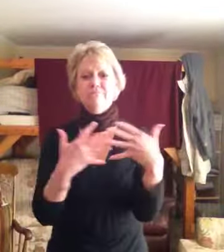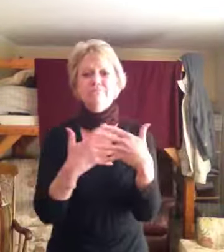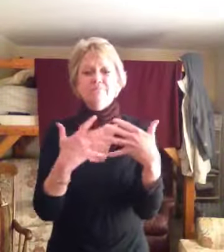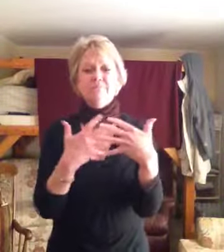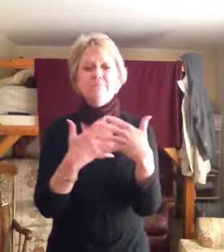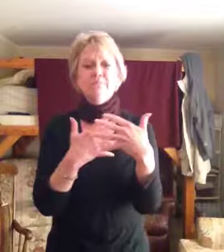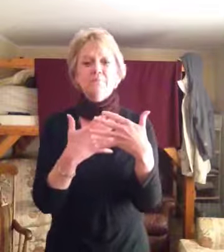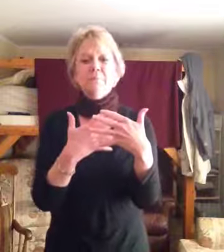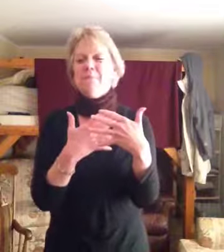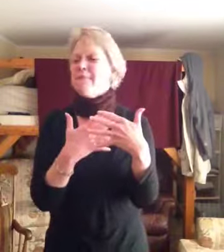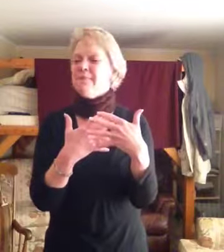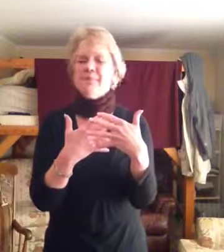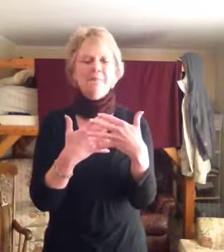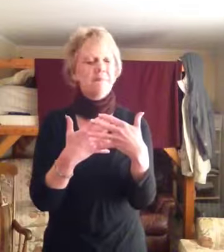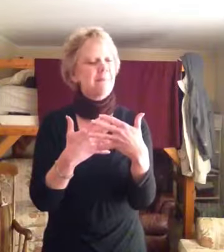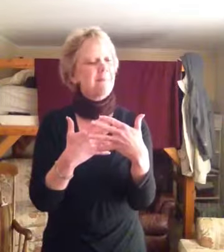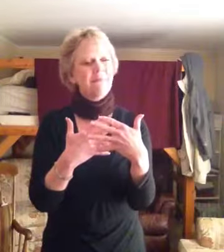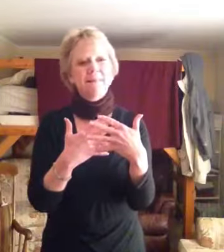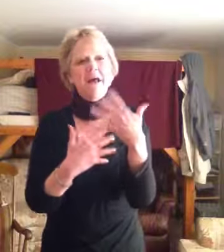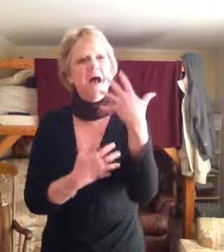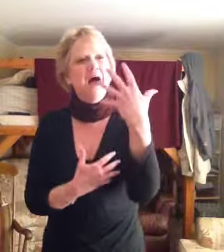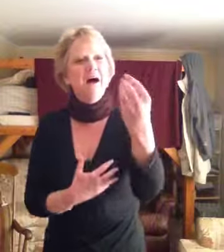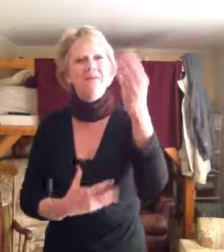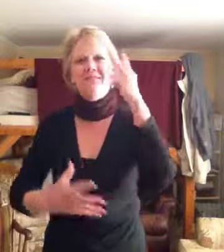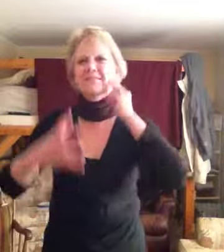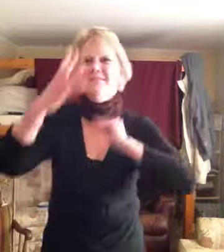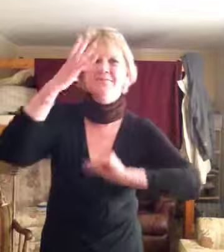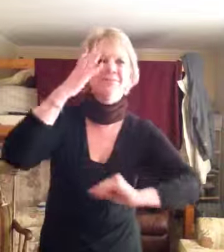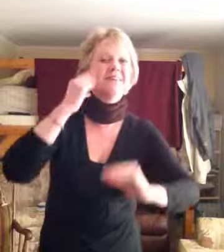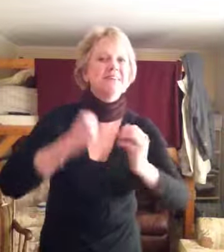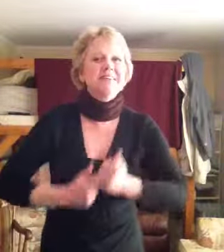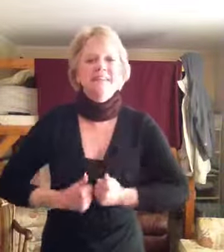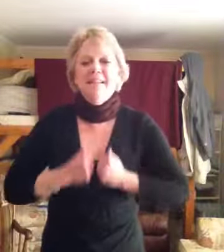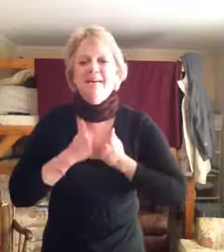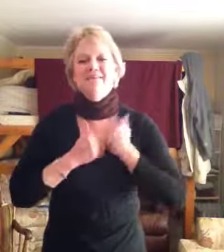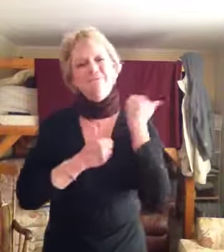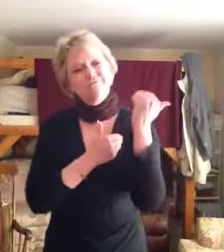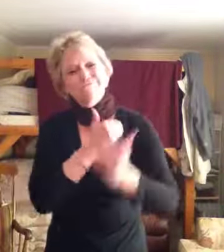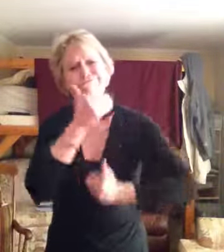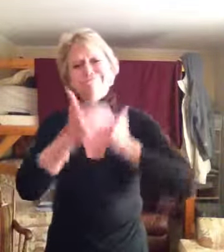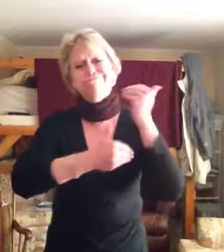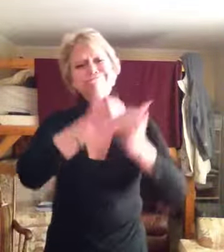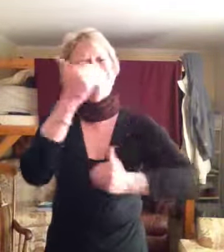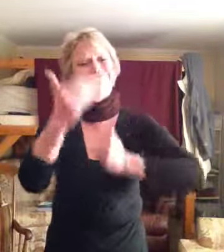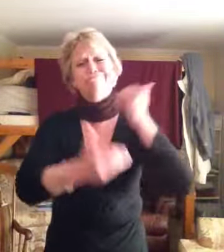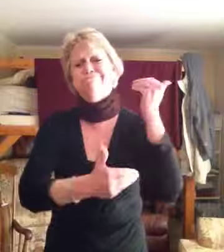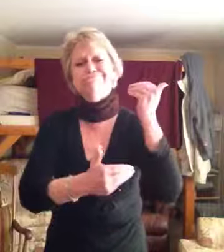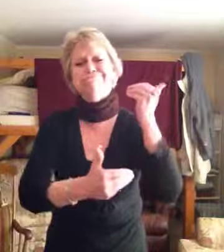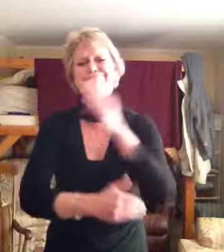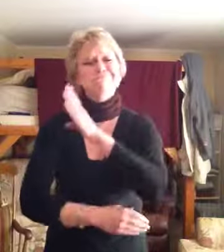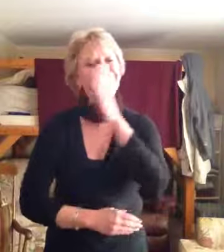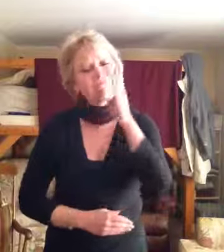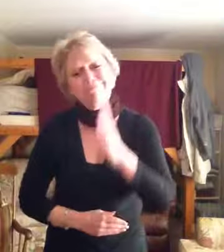that never learns to live.